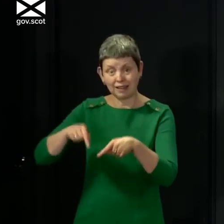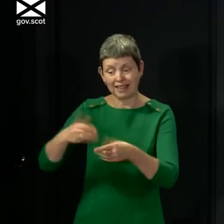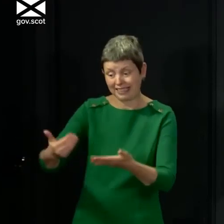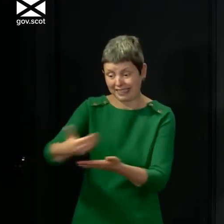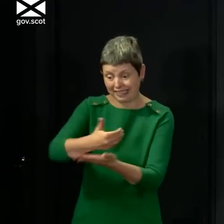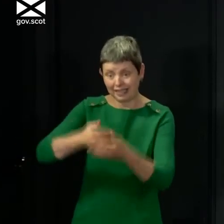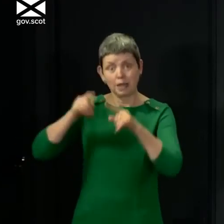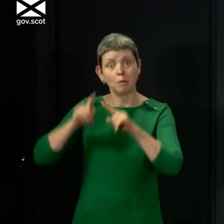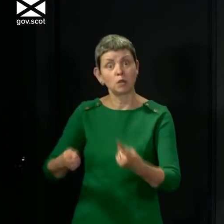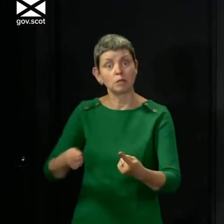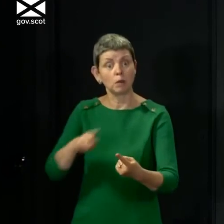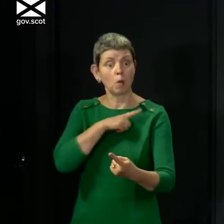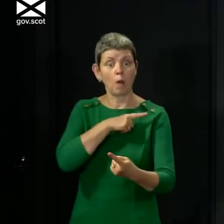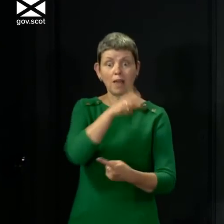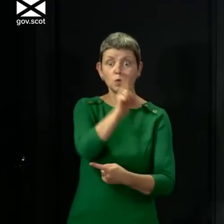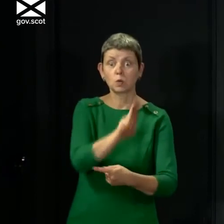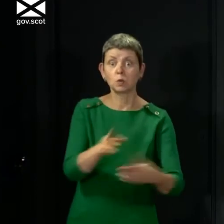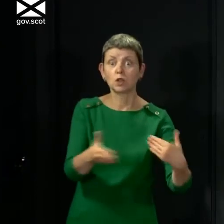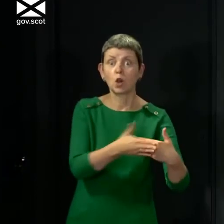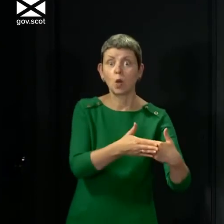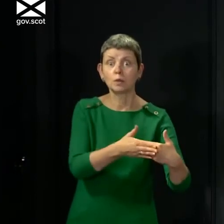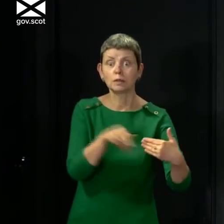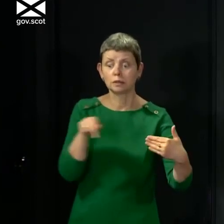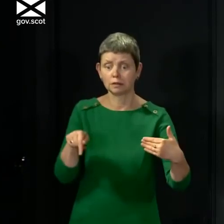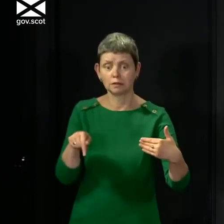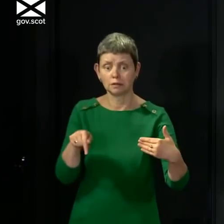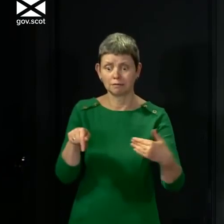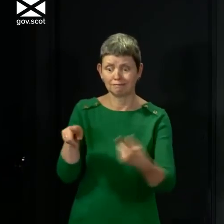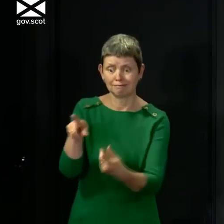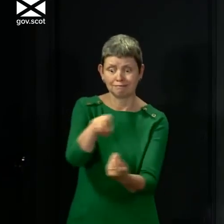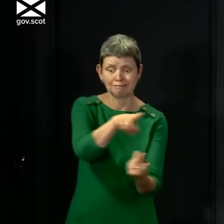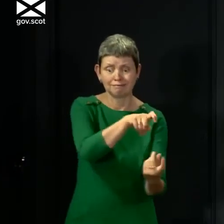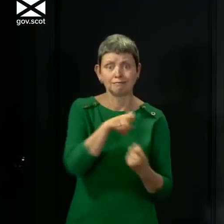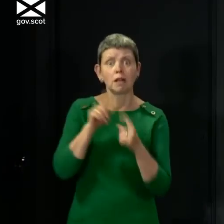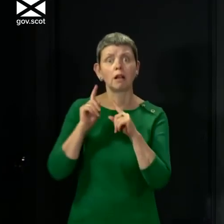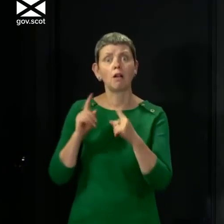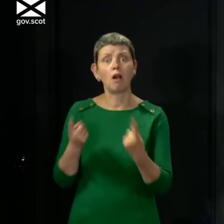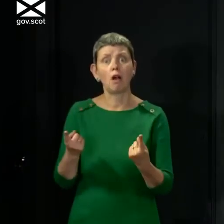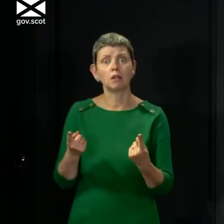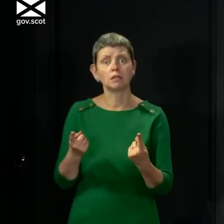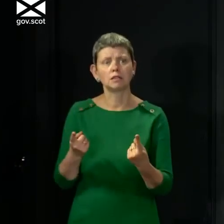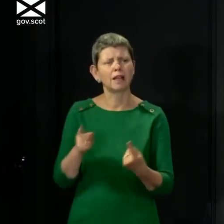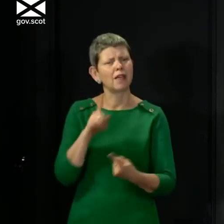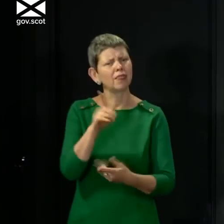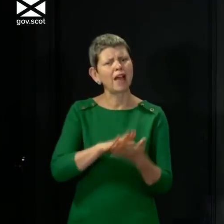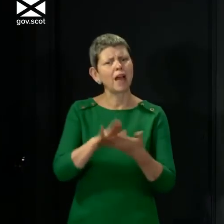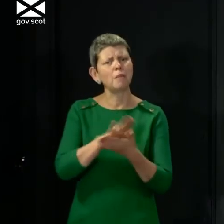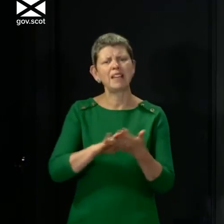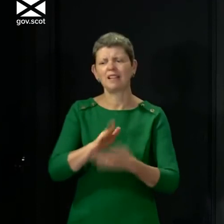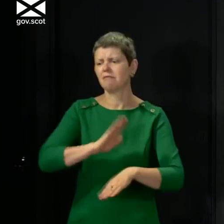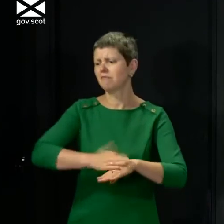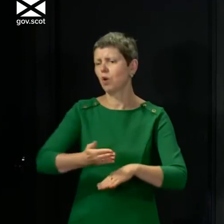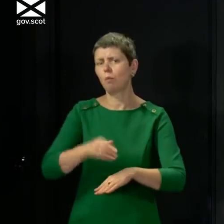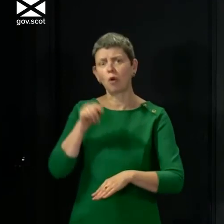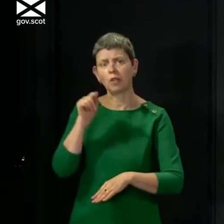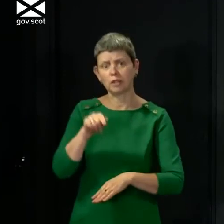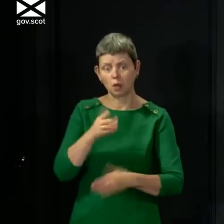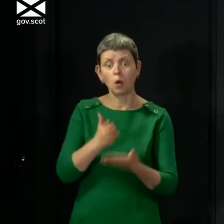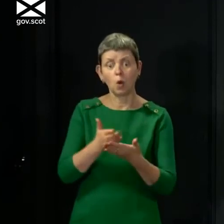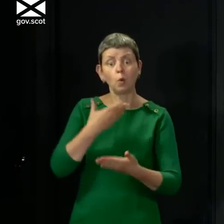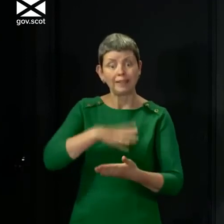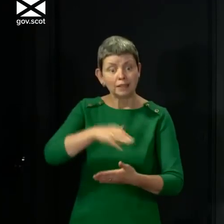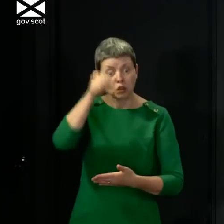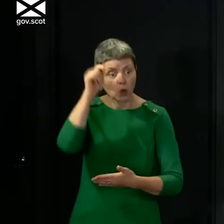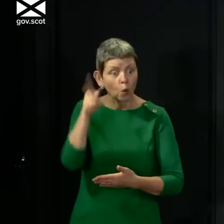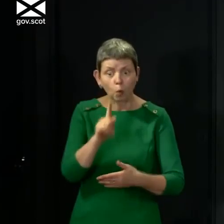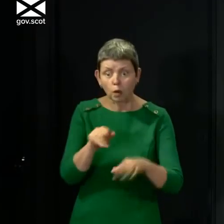open. That does not mean we will not be trying to make sure we know how young people have been learning and their progress or any